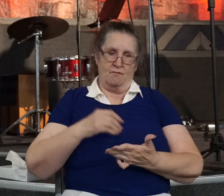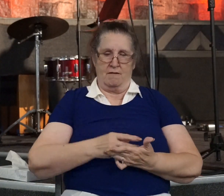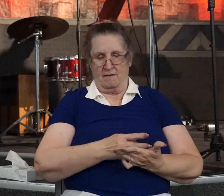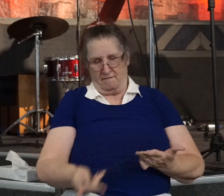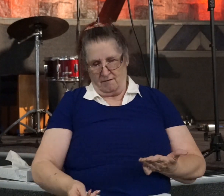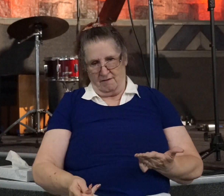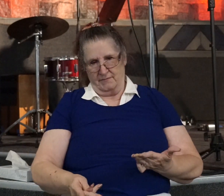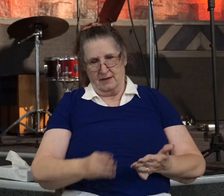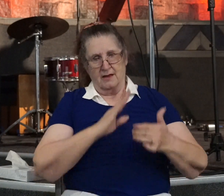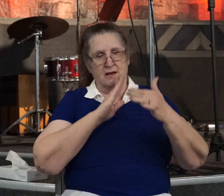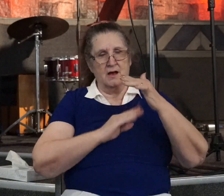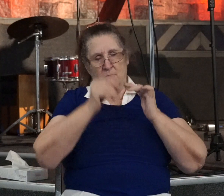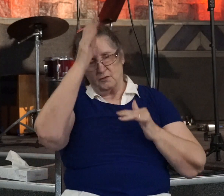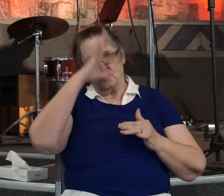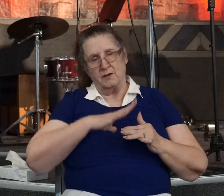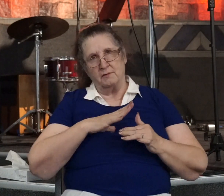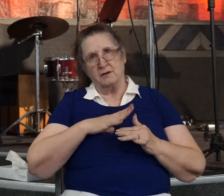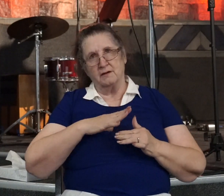Humble men and women of God, full of the Spirit.